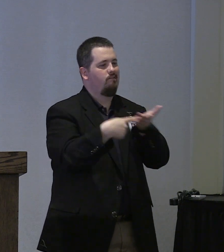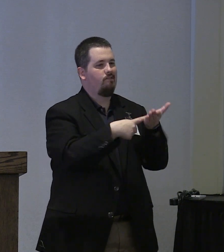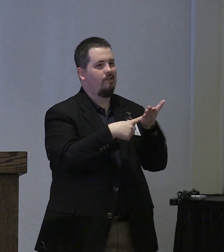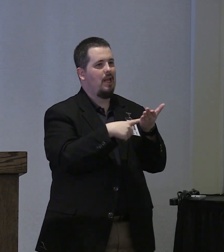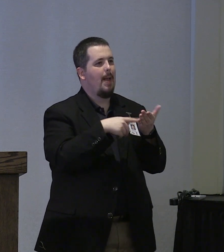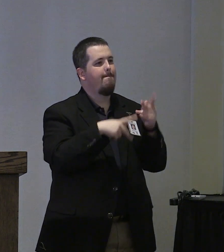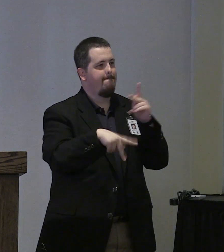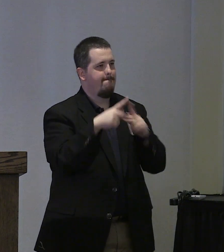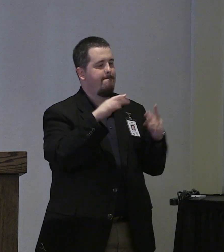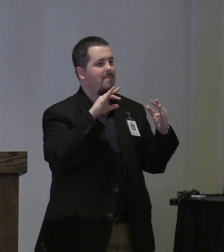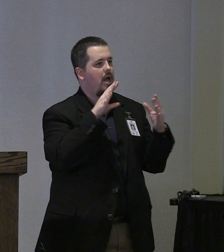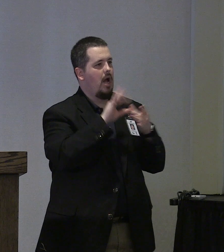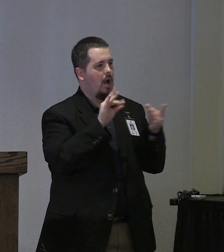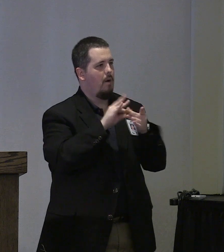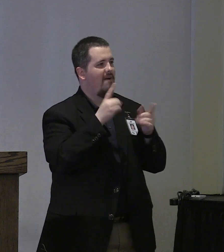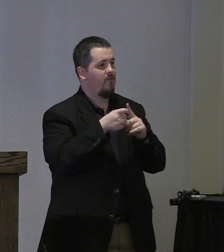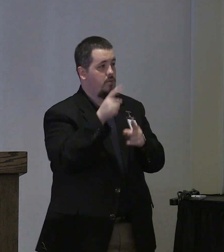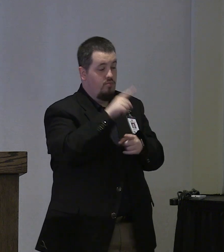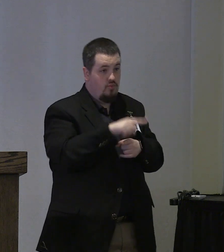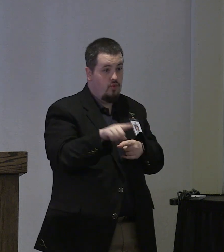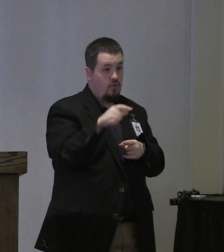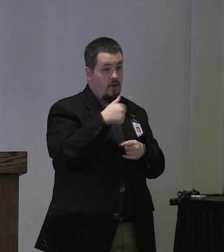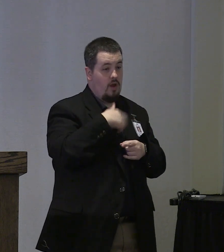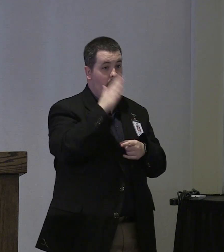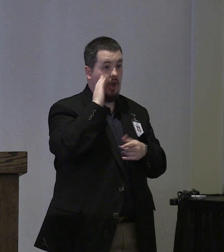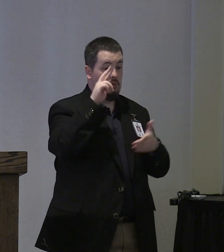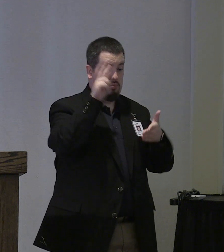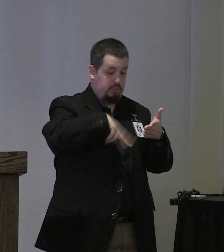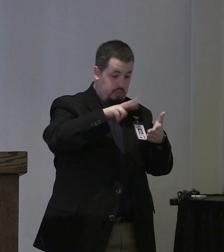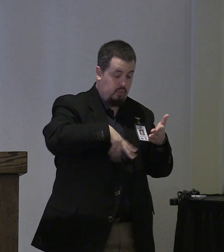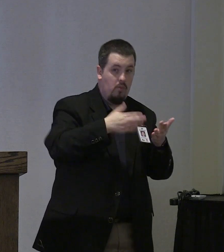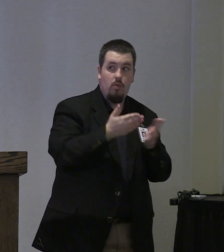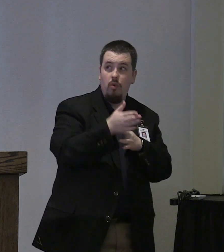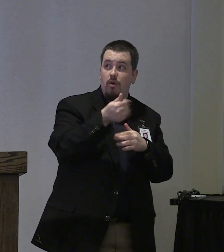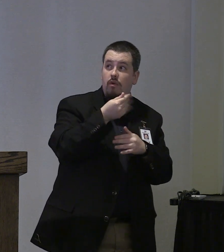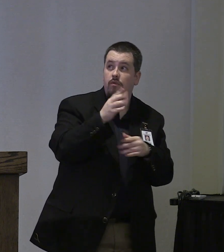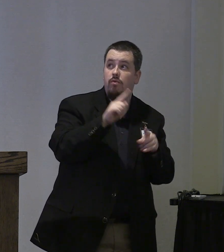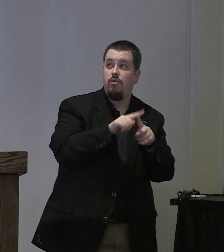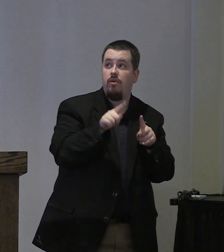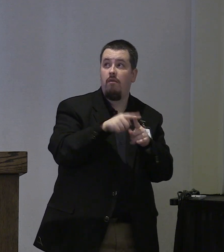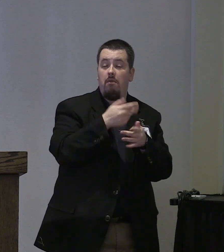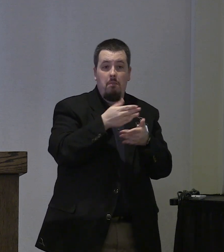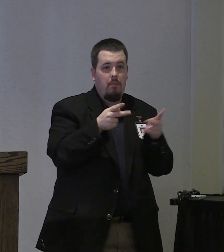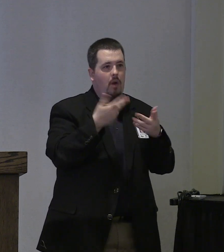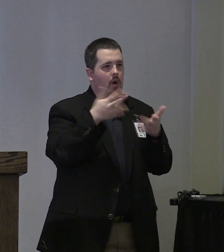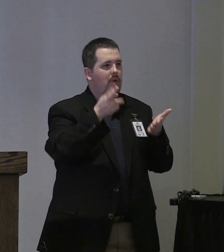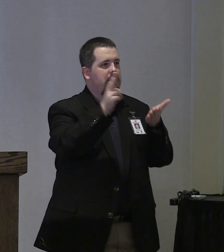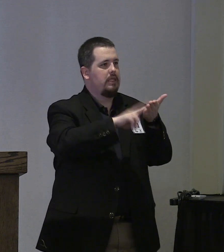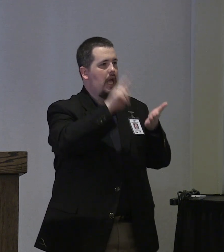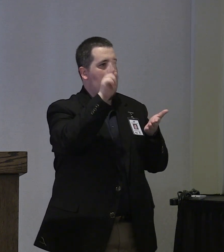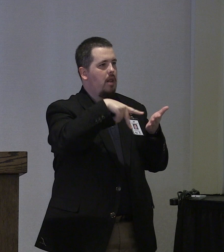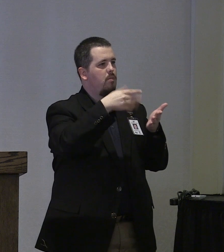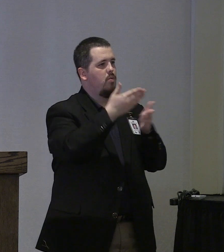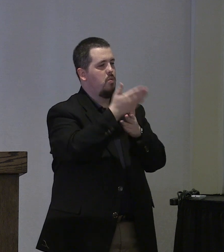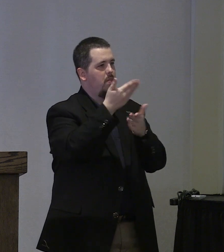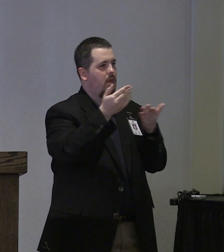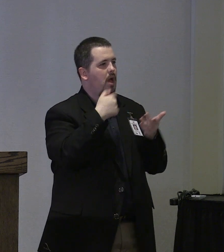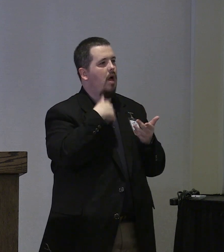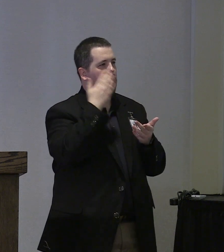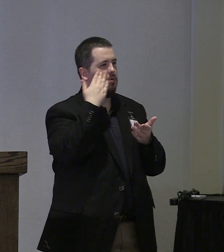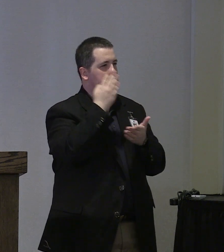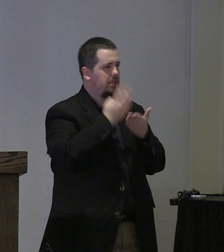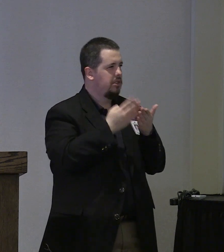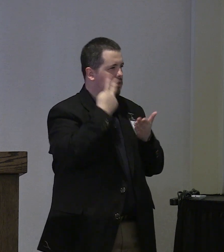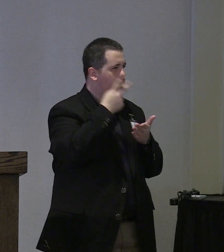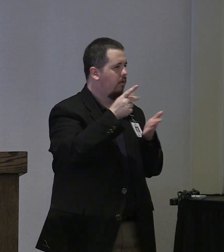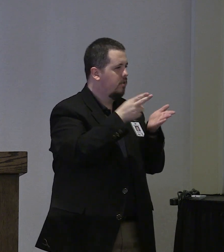public comment from you all i am going to read through a number of folks who have already signed up to speak and i know i've seen some of